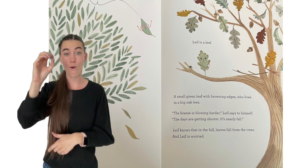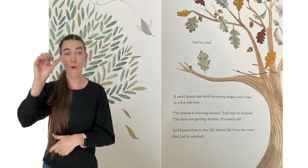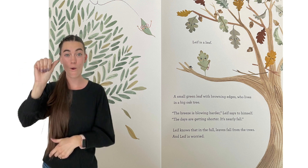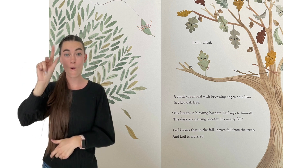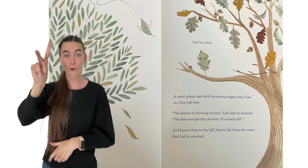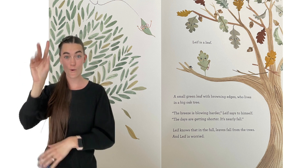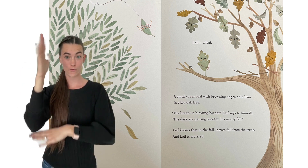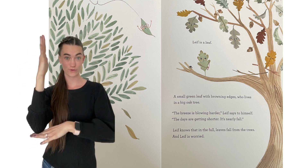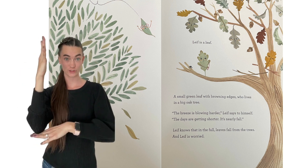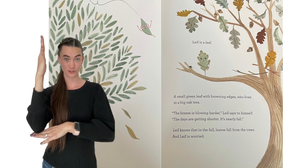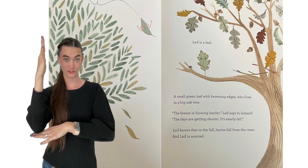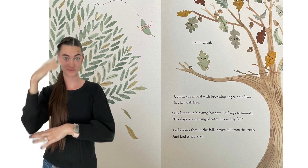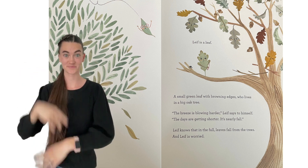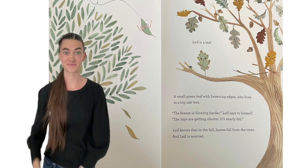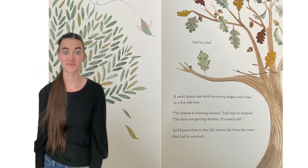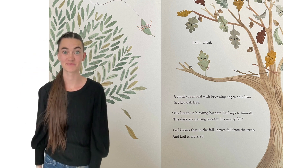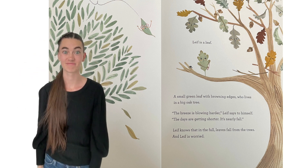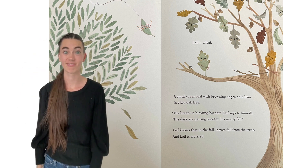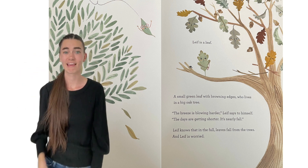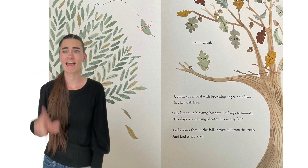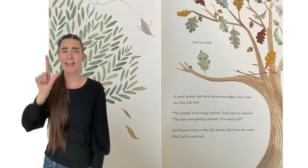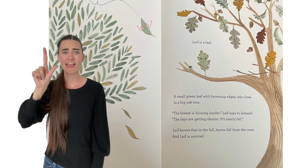big oak tree.